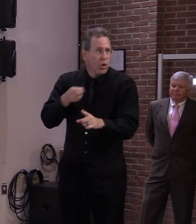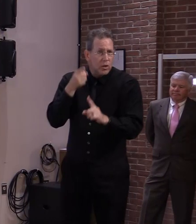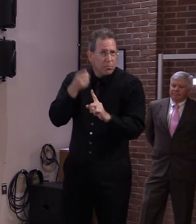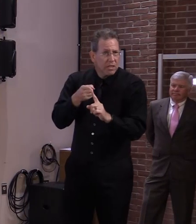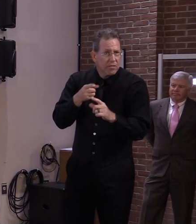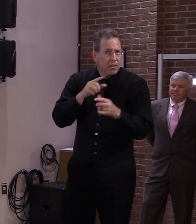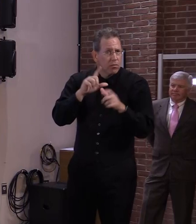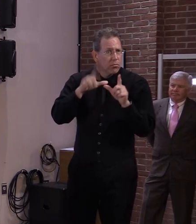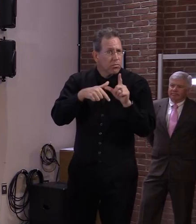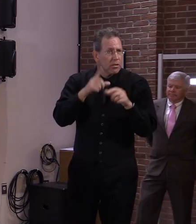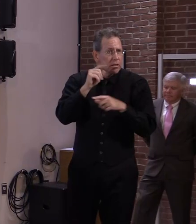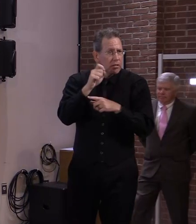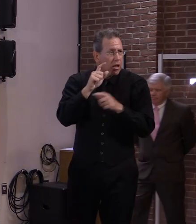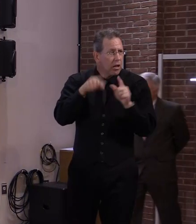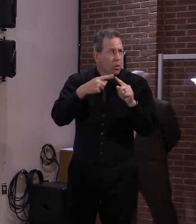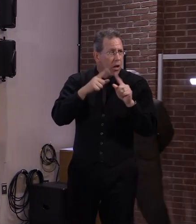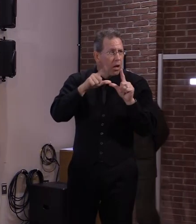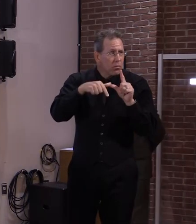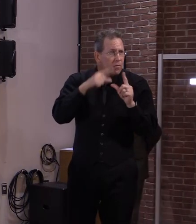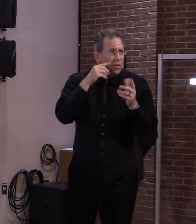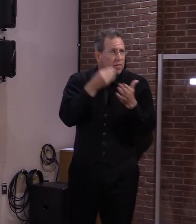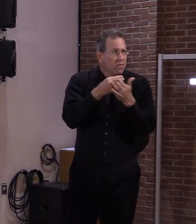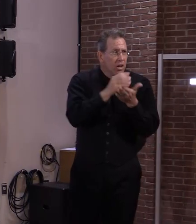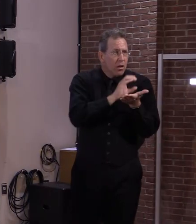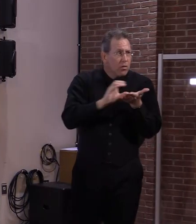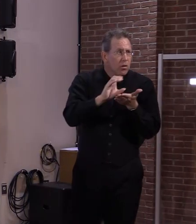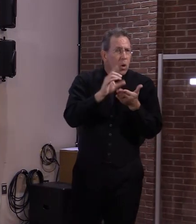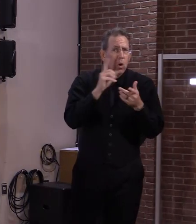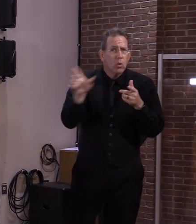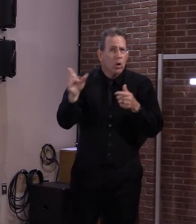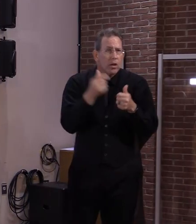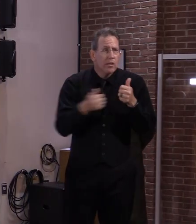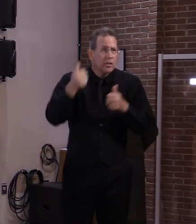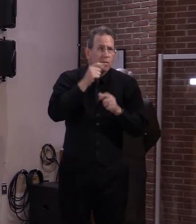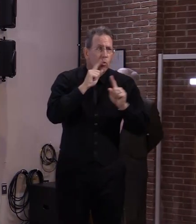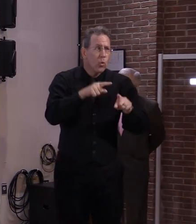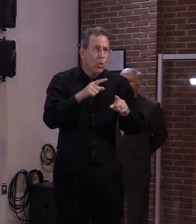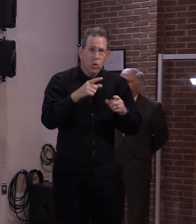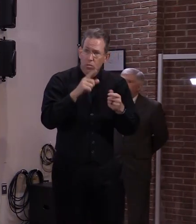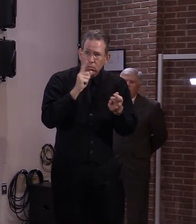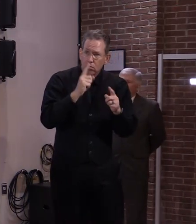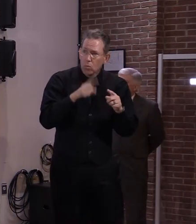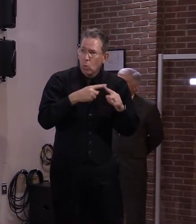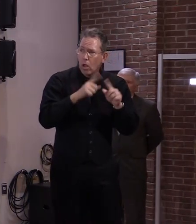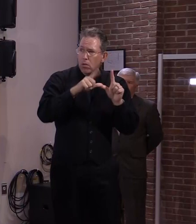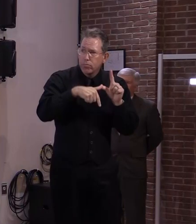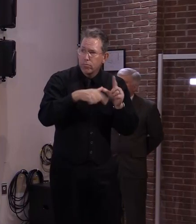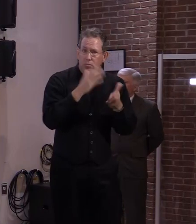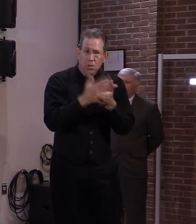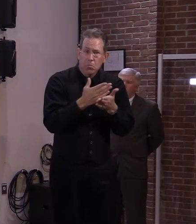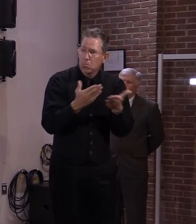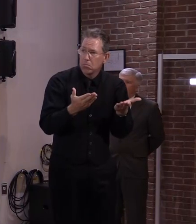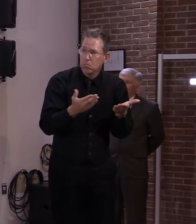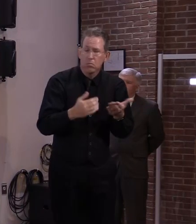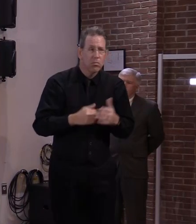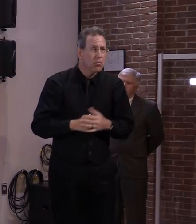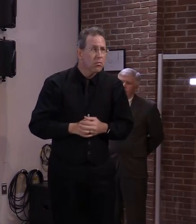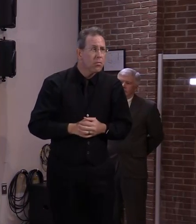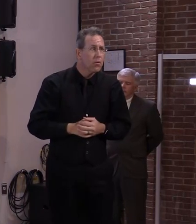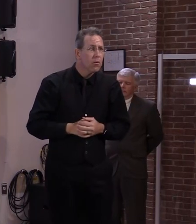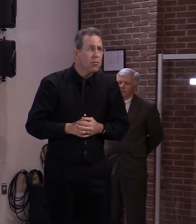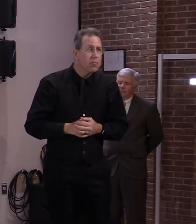funding on the executive orders part like you don't specify that the effective order will continue for another month no